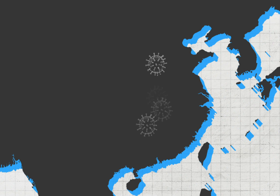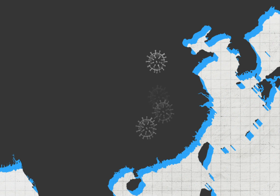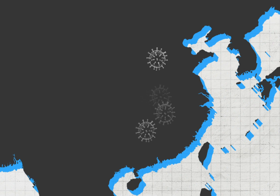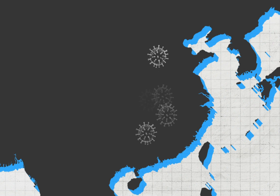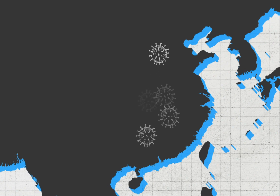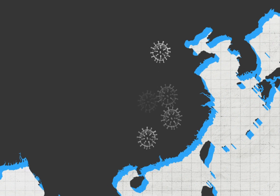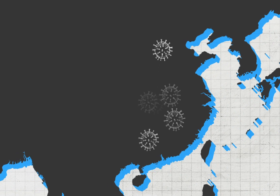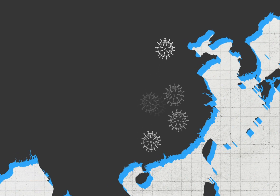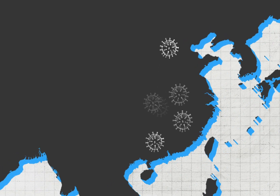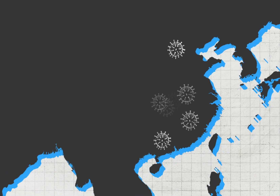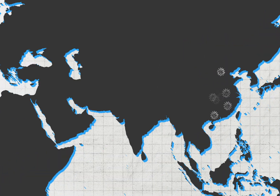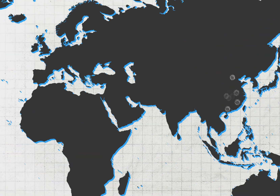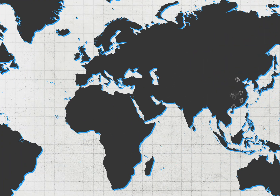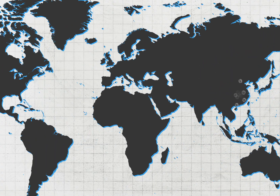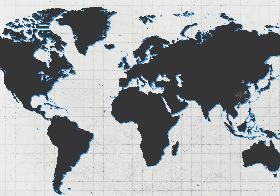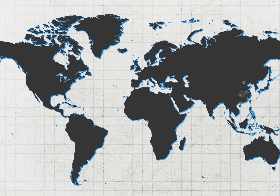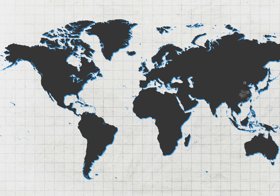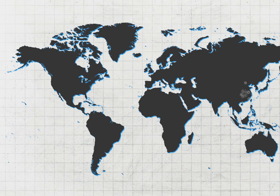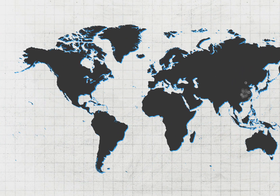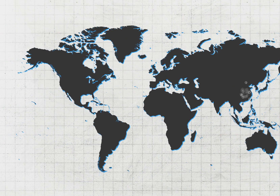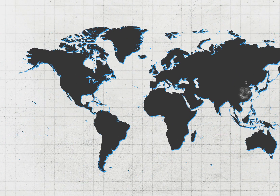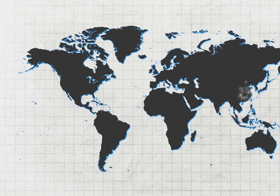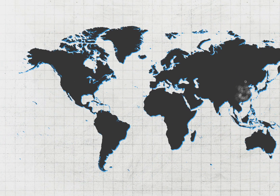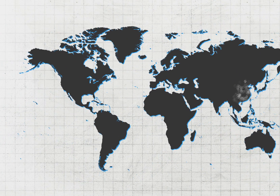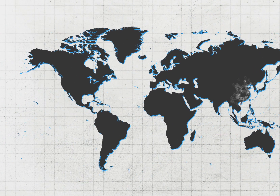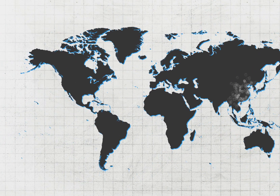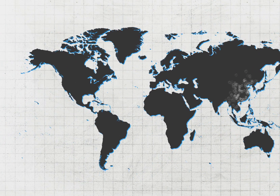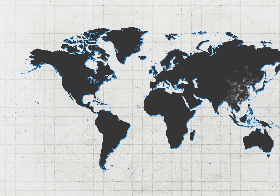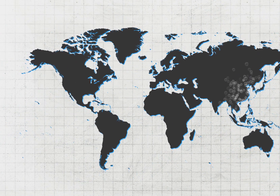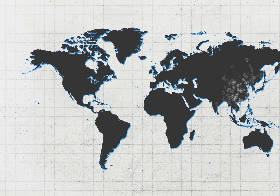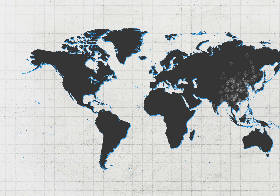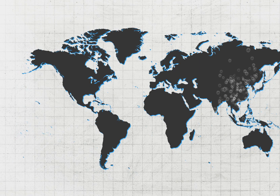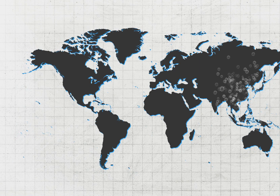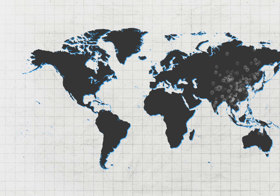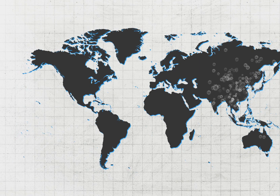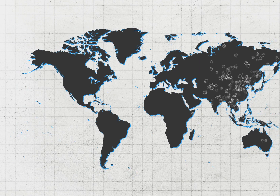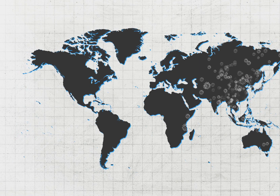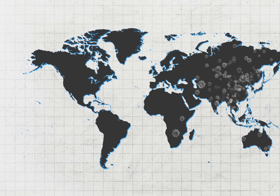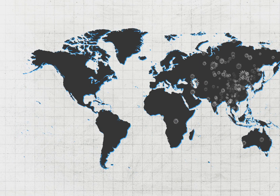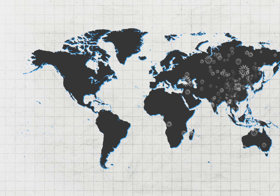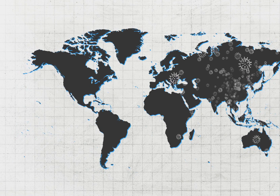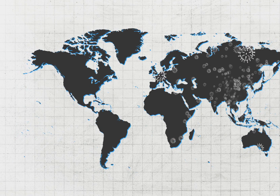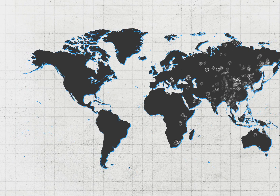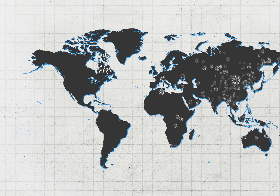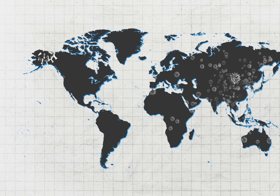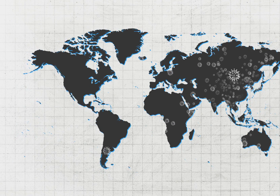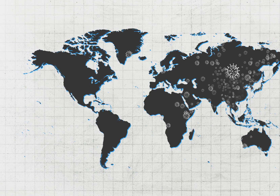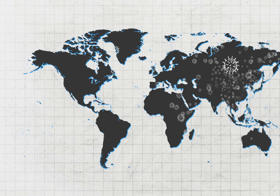as people around the world began talking more about coronavirus, the expression spread adjacent to the virus